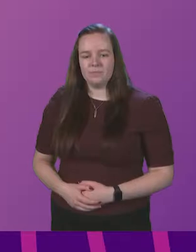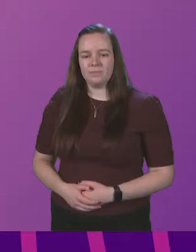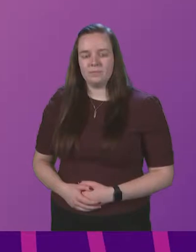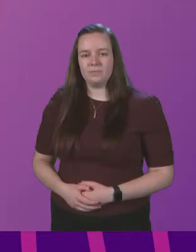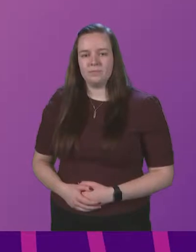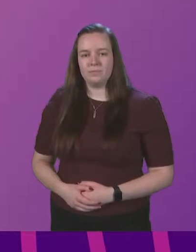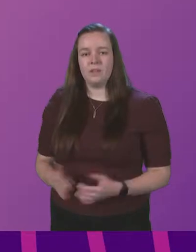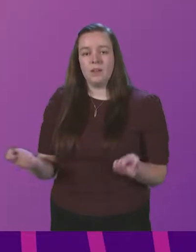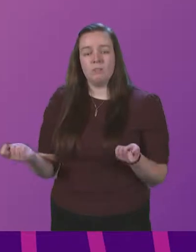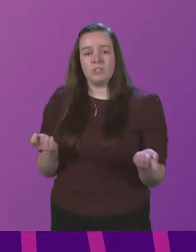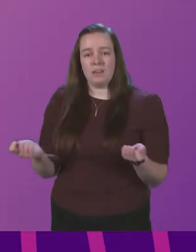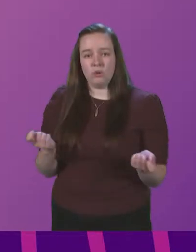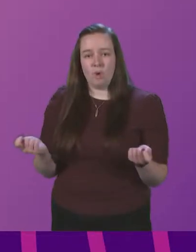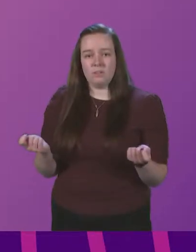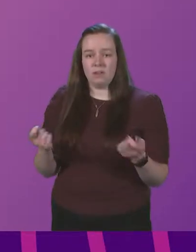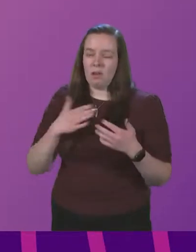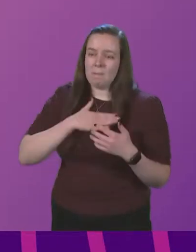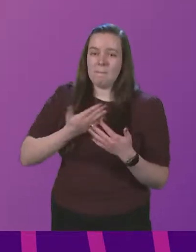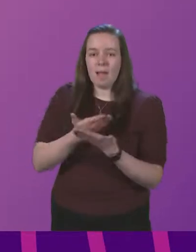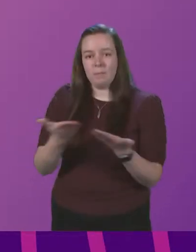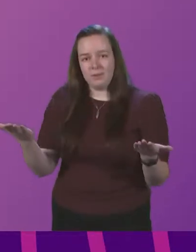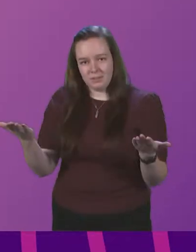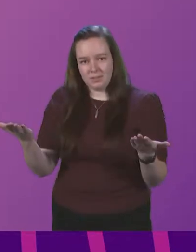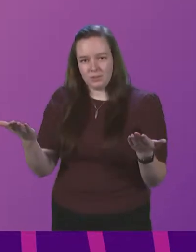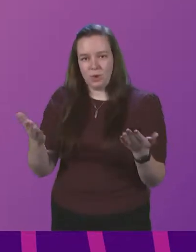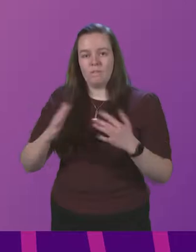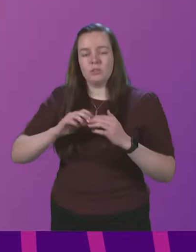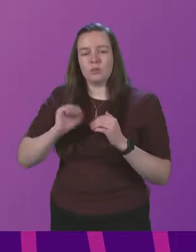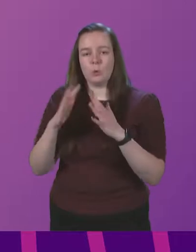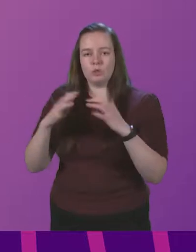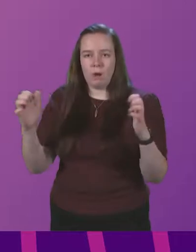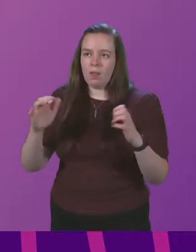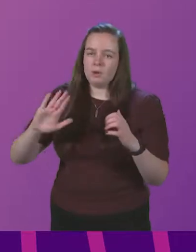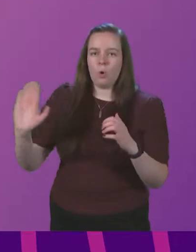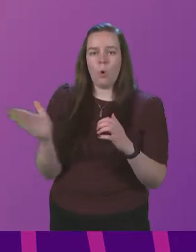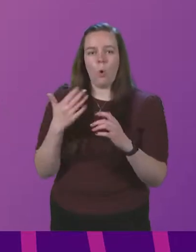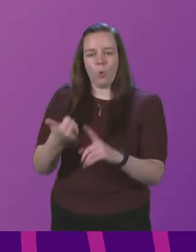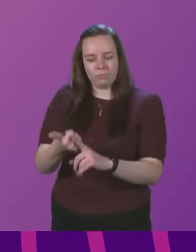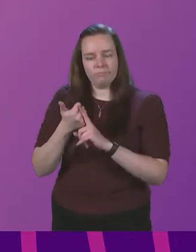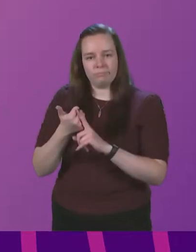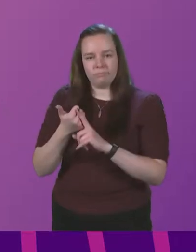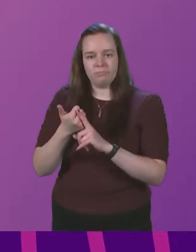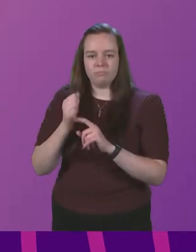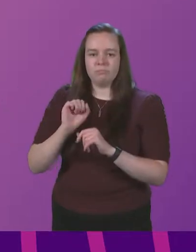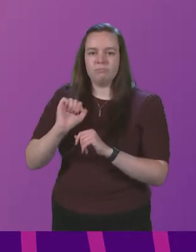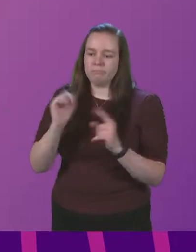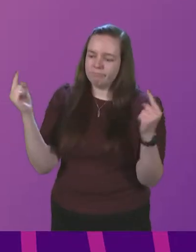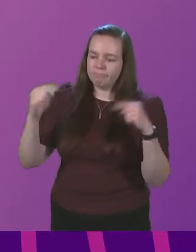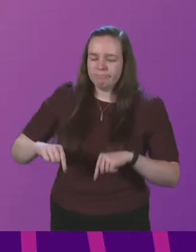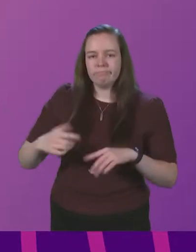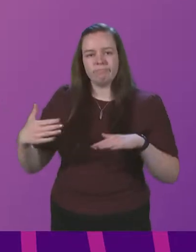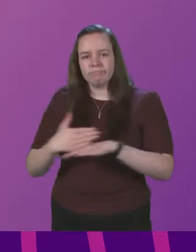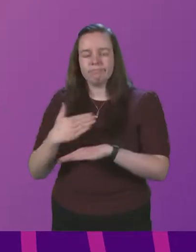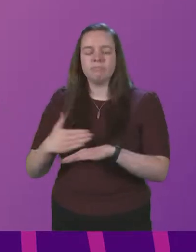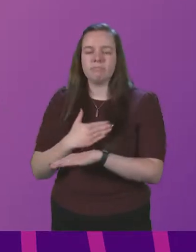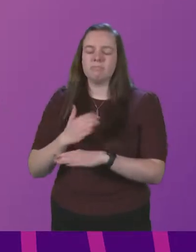Presiding officer, members of the Scottish Parliament and all who contribute here by your presence and action, it